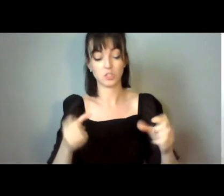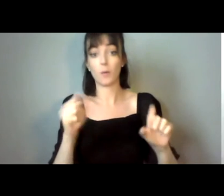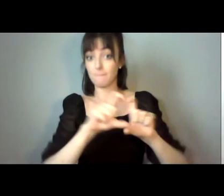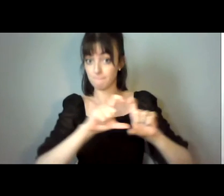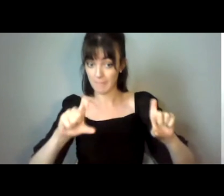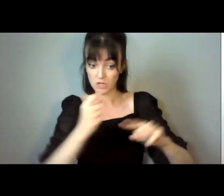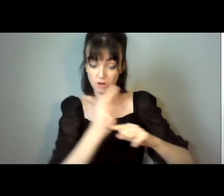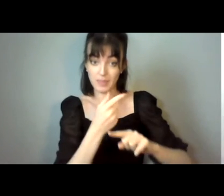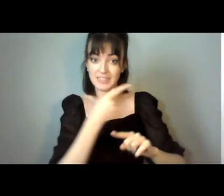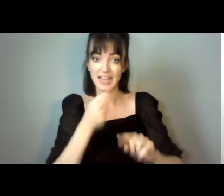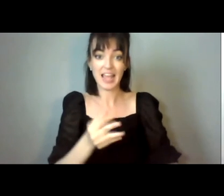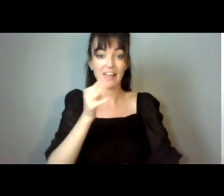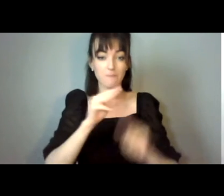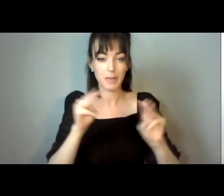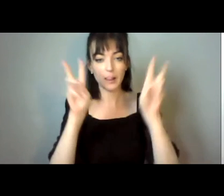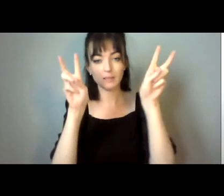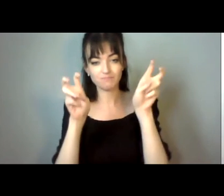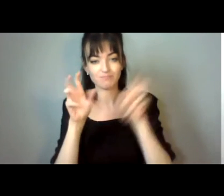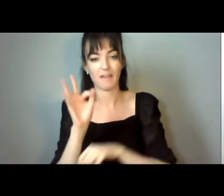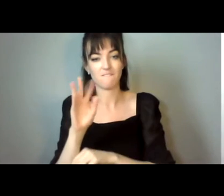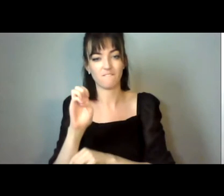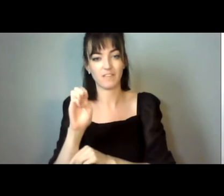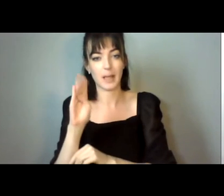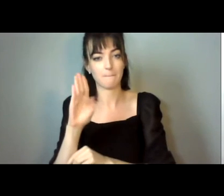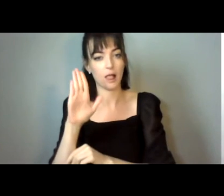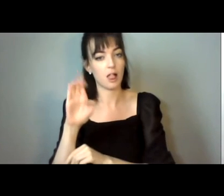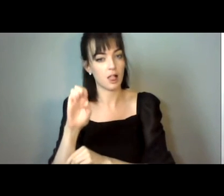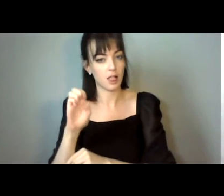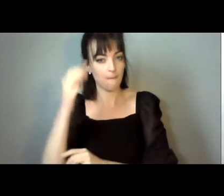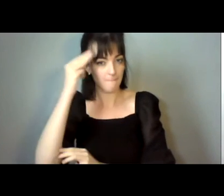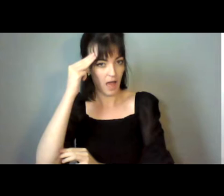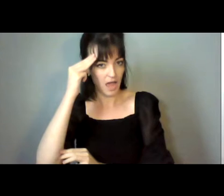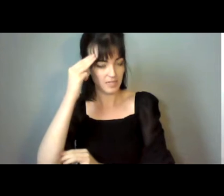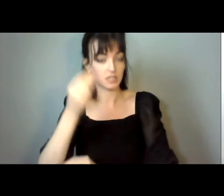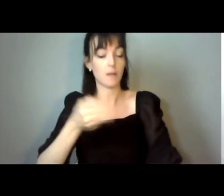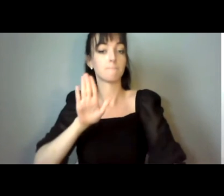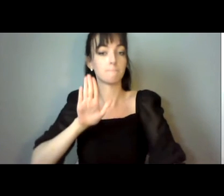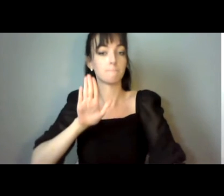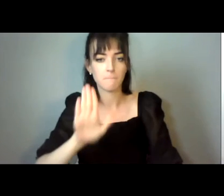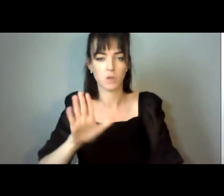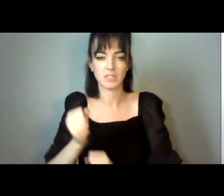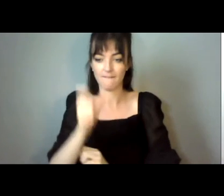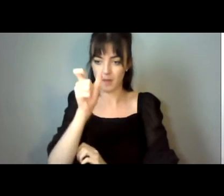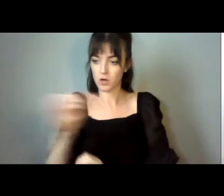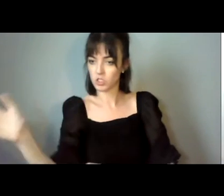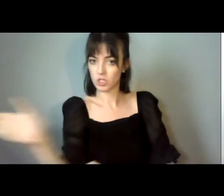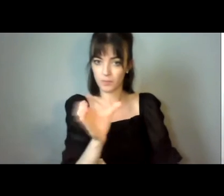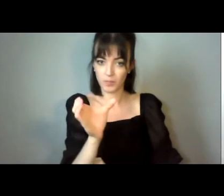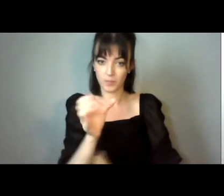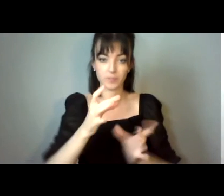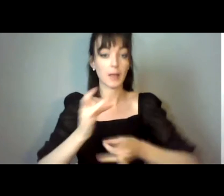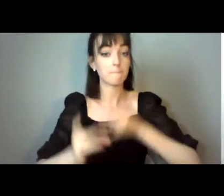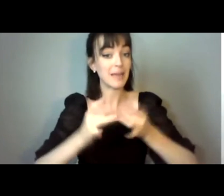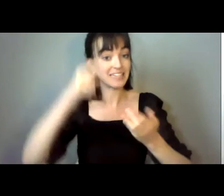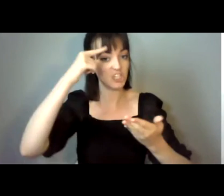are feeble minded, their words, they had to have a curator put over them to make decisions for them to do things